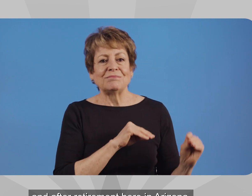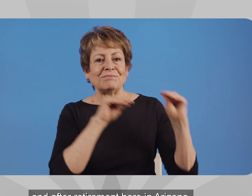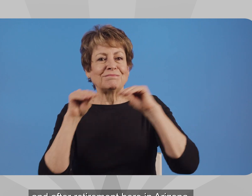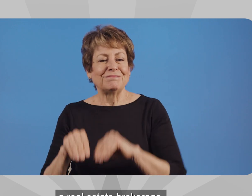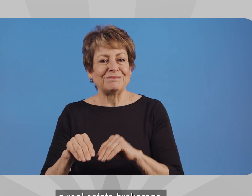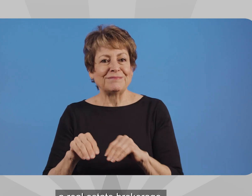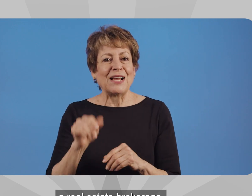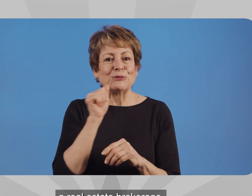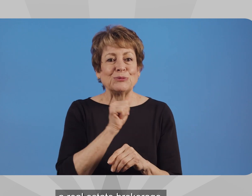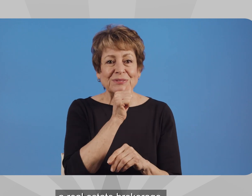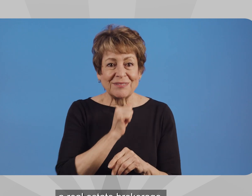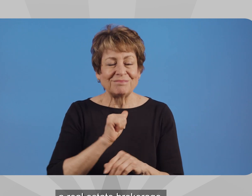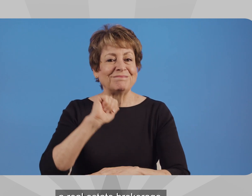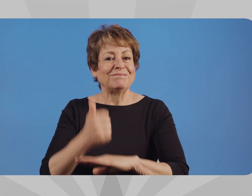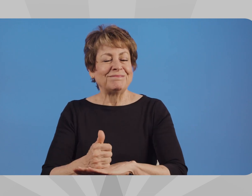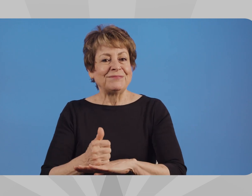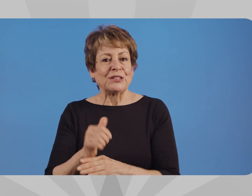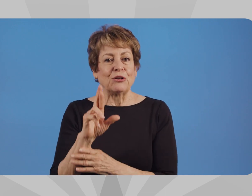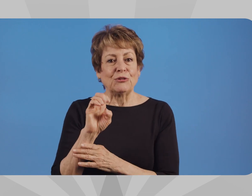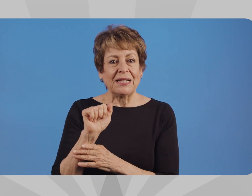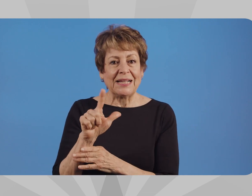Arizona, a real estate brokerage.